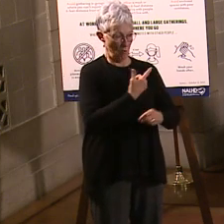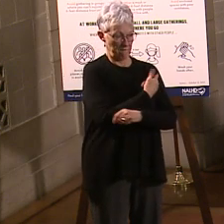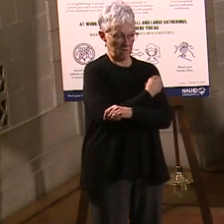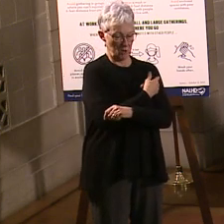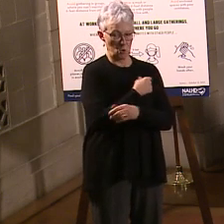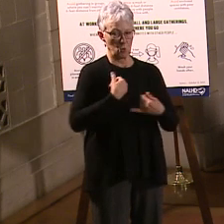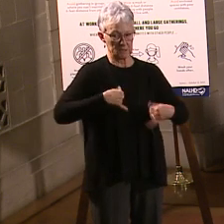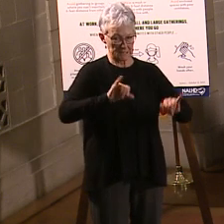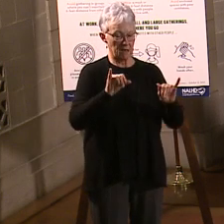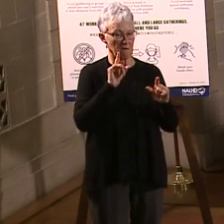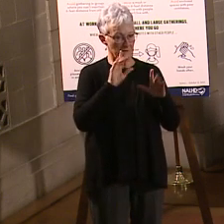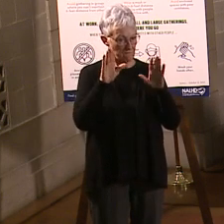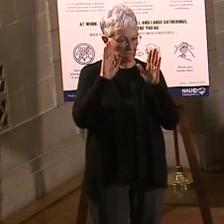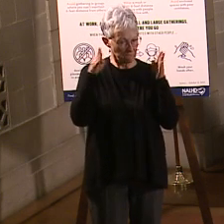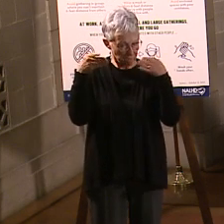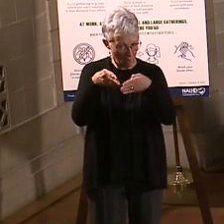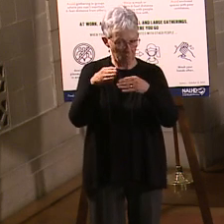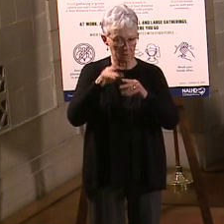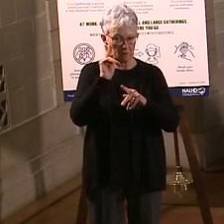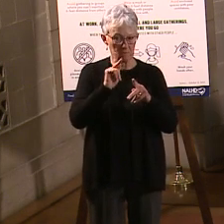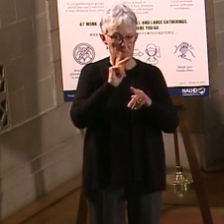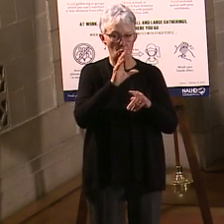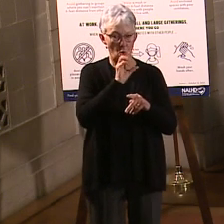folks who are 65 years and older.